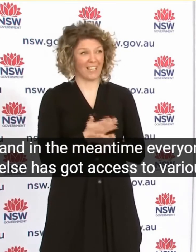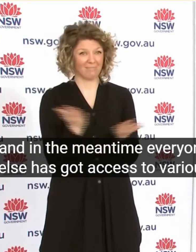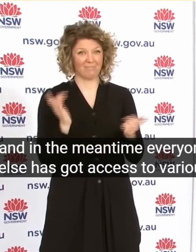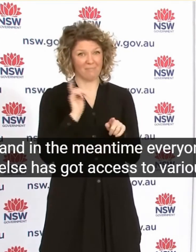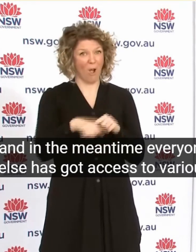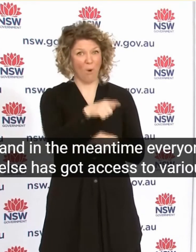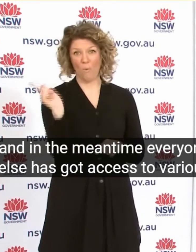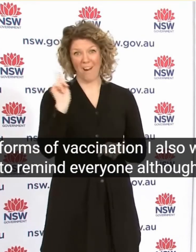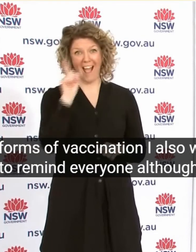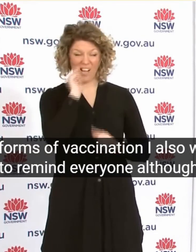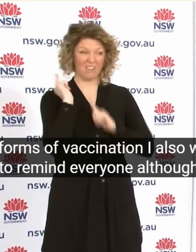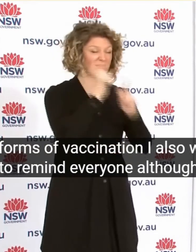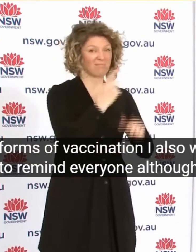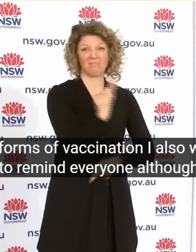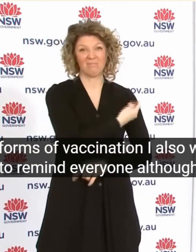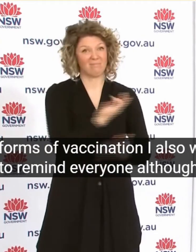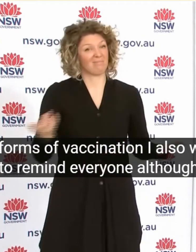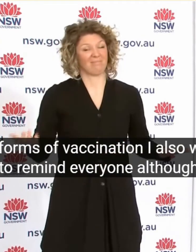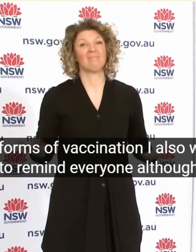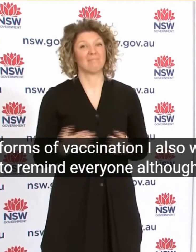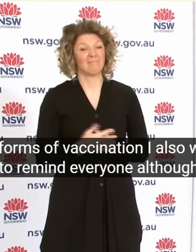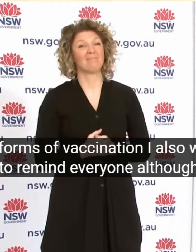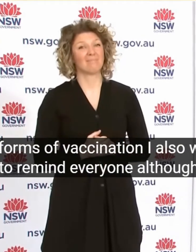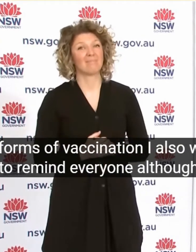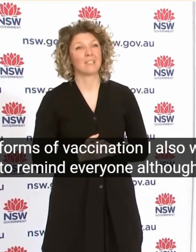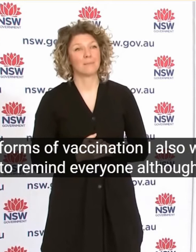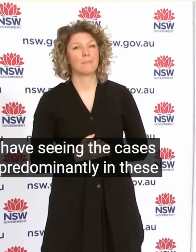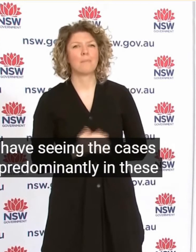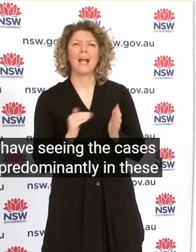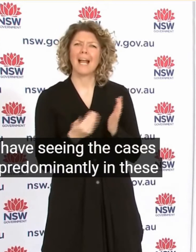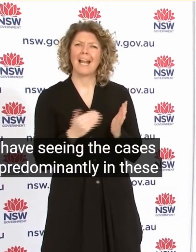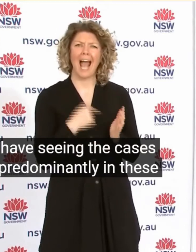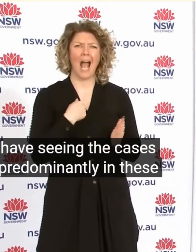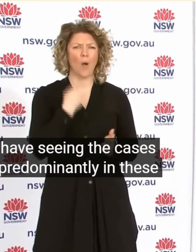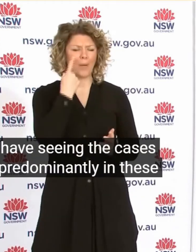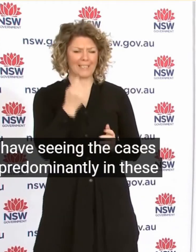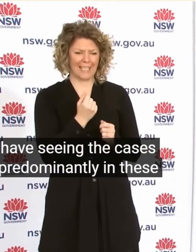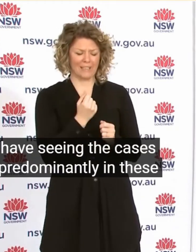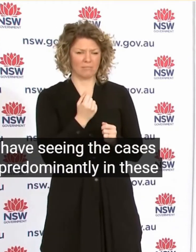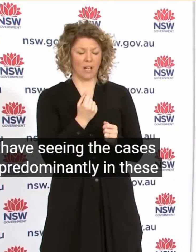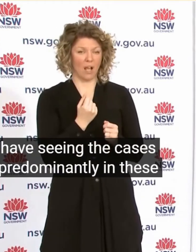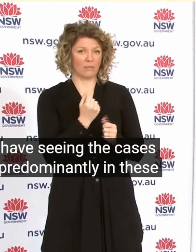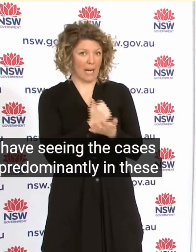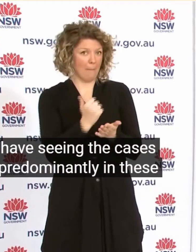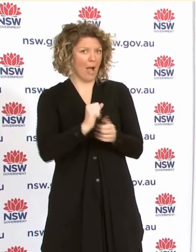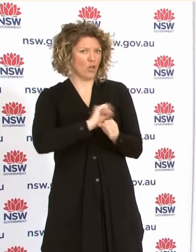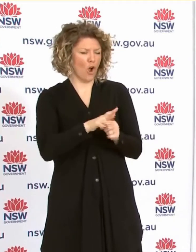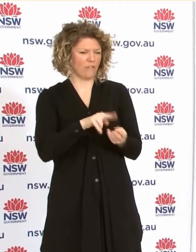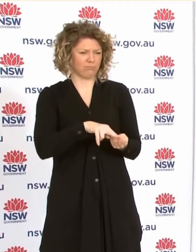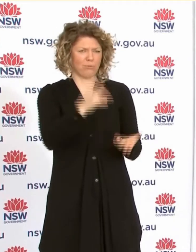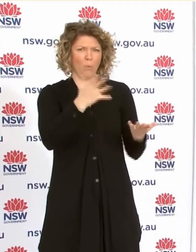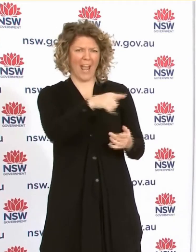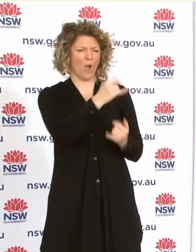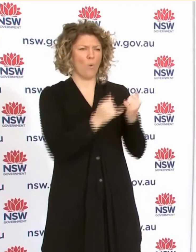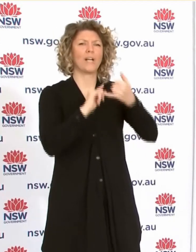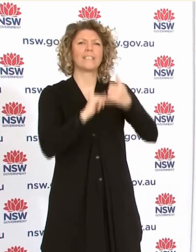Remind Everyone Although We Are Seeing The Cases Predominantly In These Areas With Case